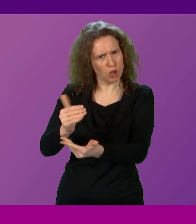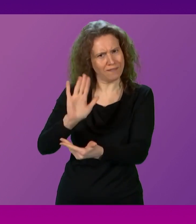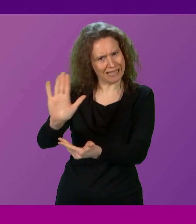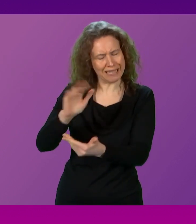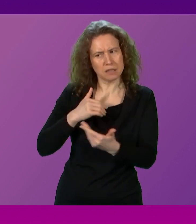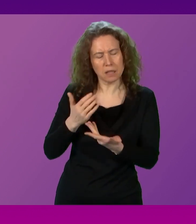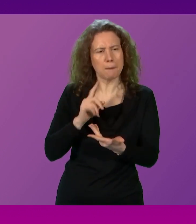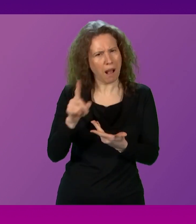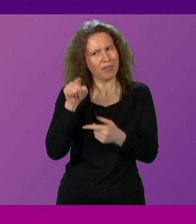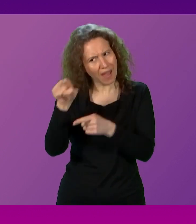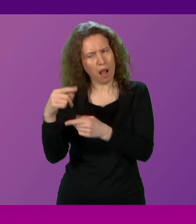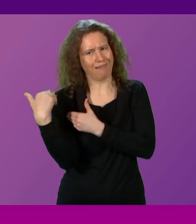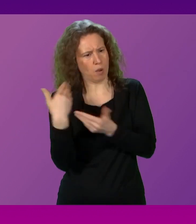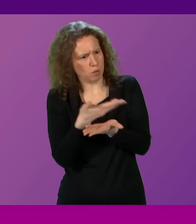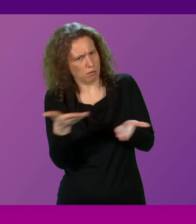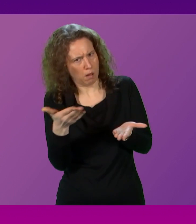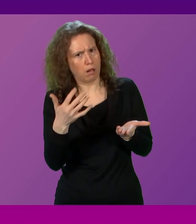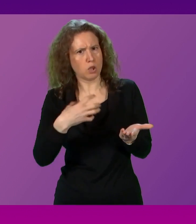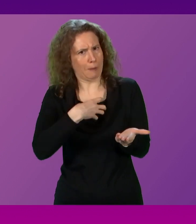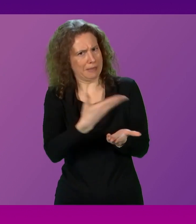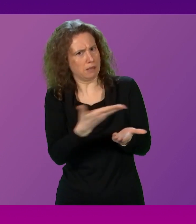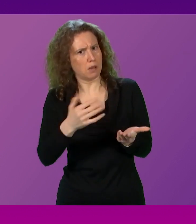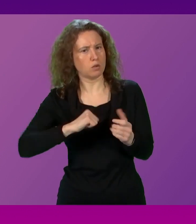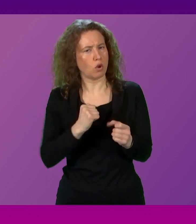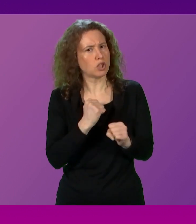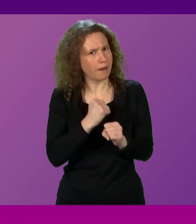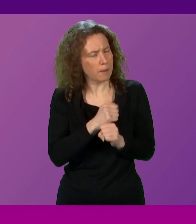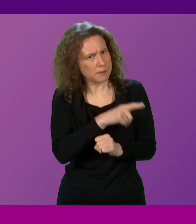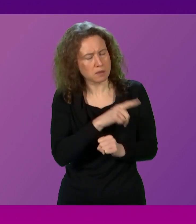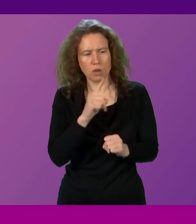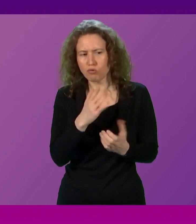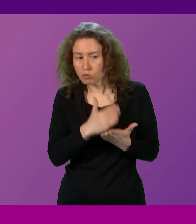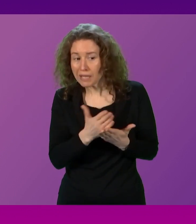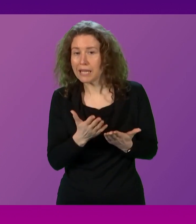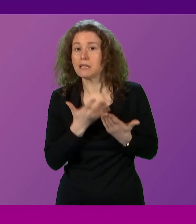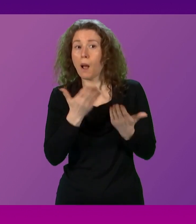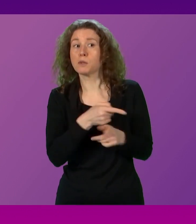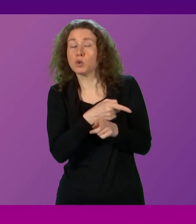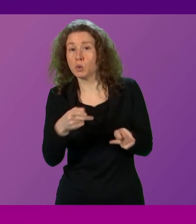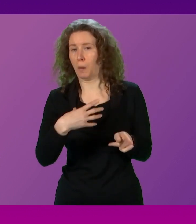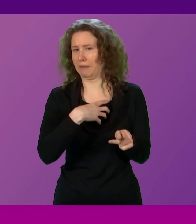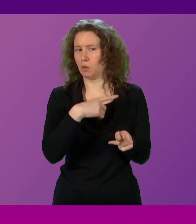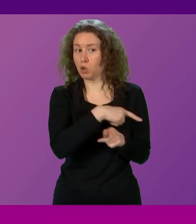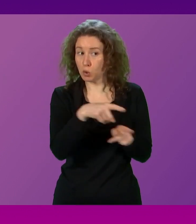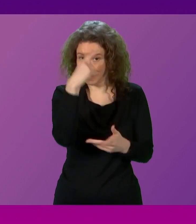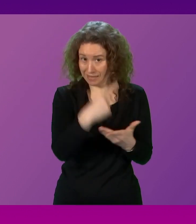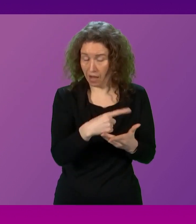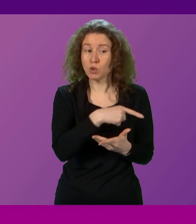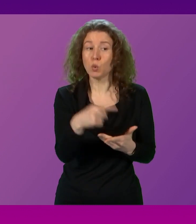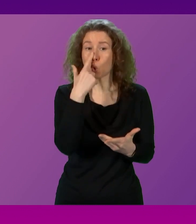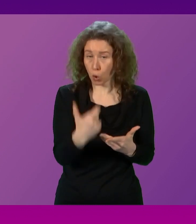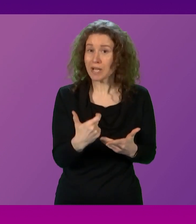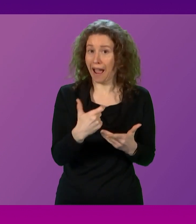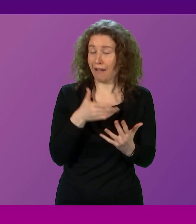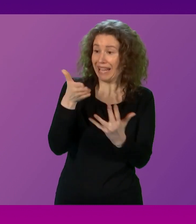ministers. So, all this really comes down to is what ministers decide. They had the power to prevent